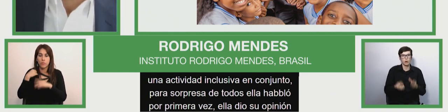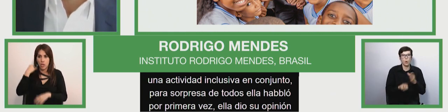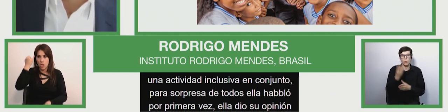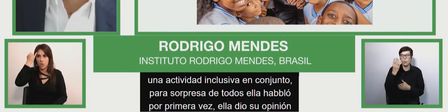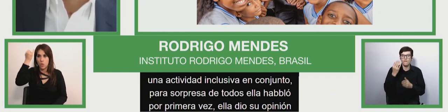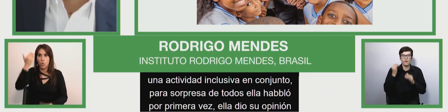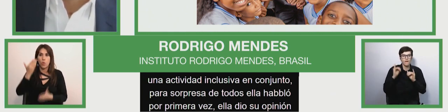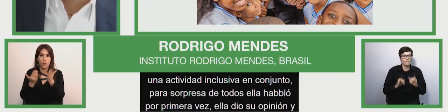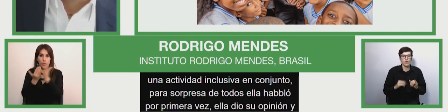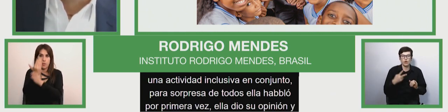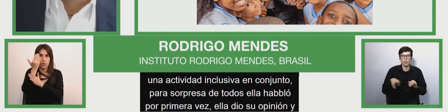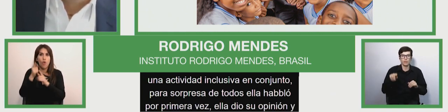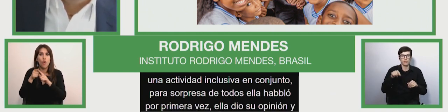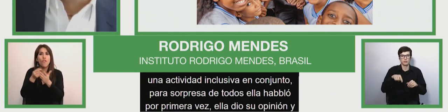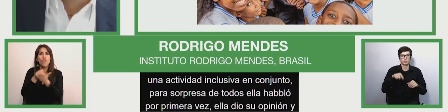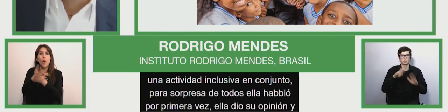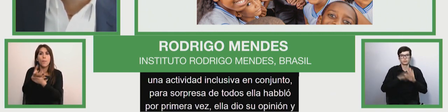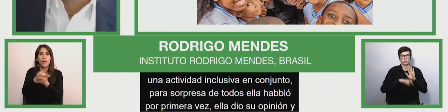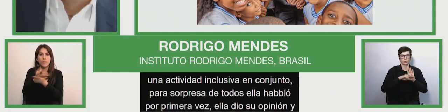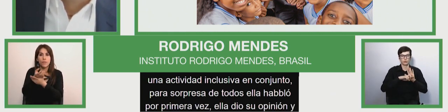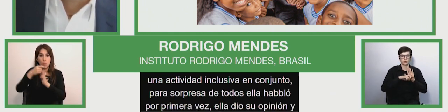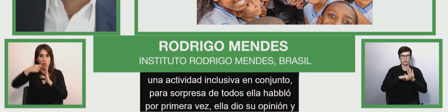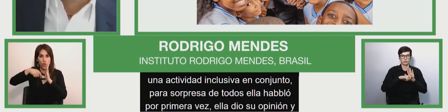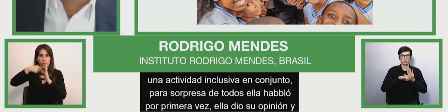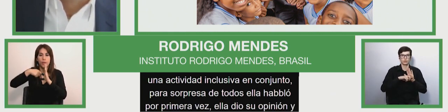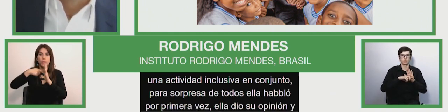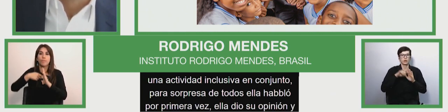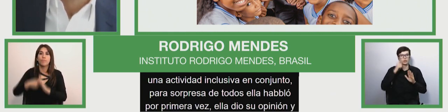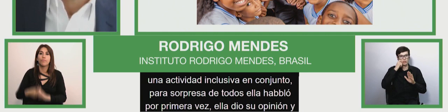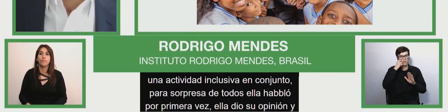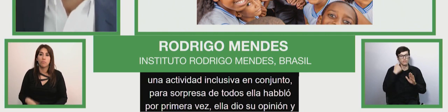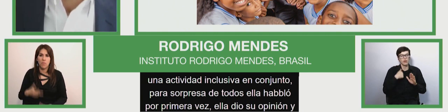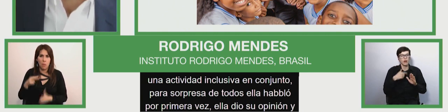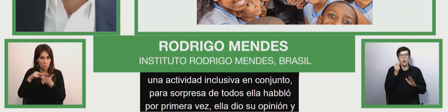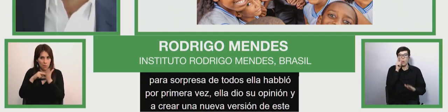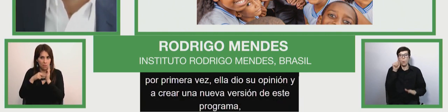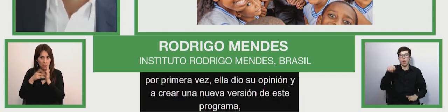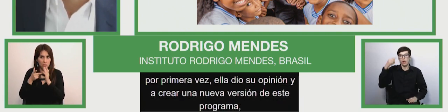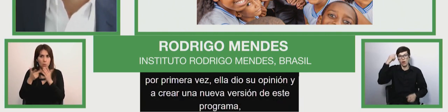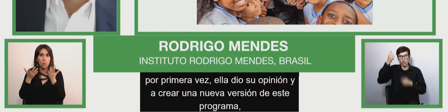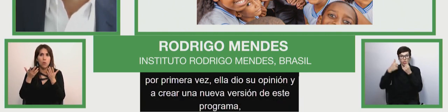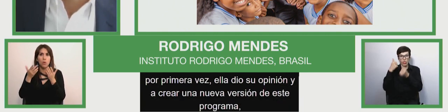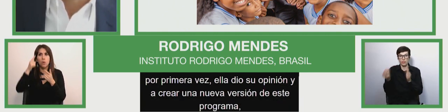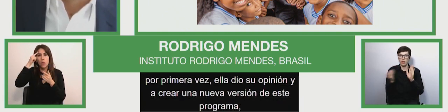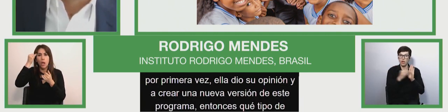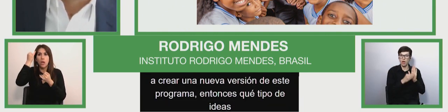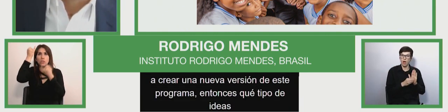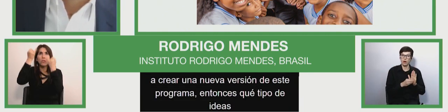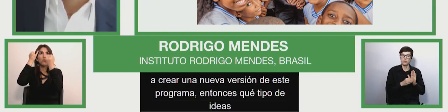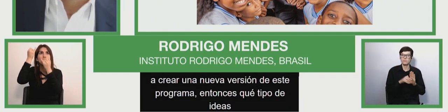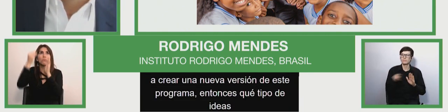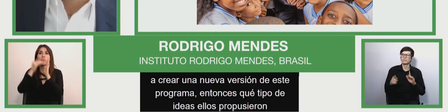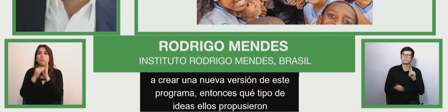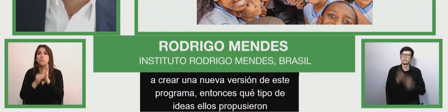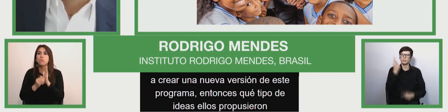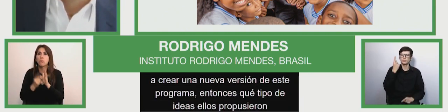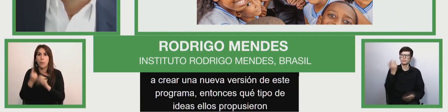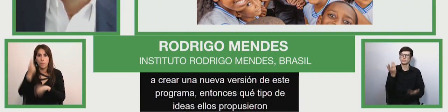She gave her opinion and helped the group to create a new version of the badminton.